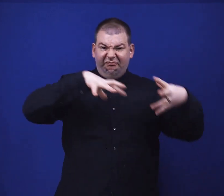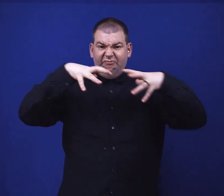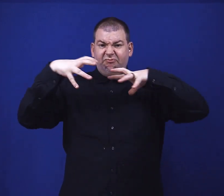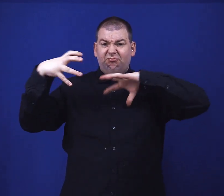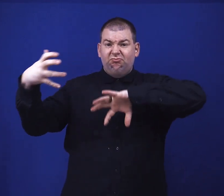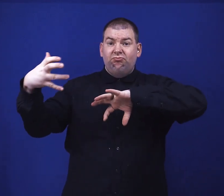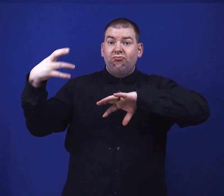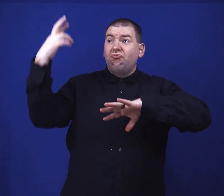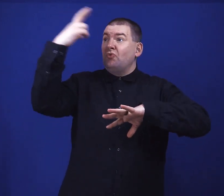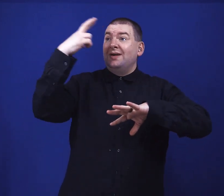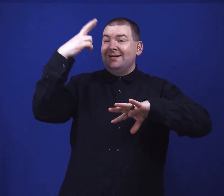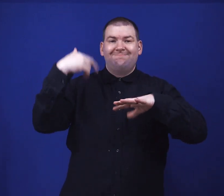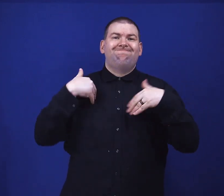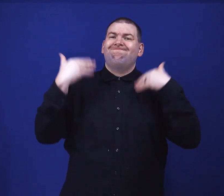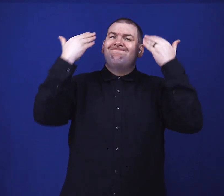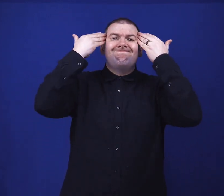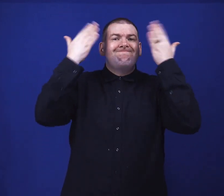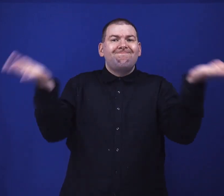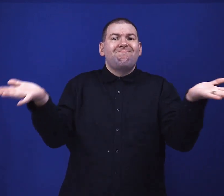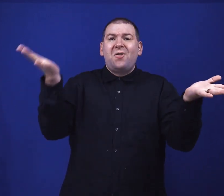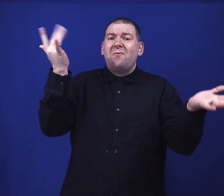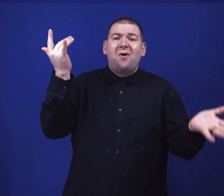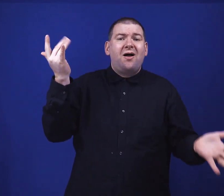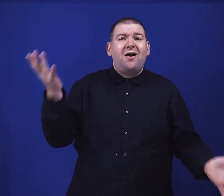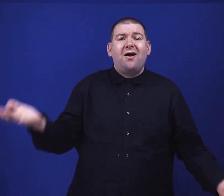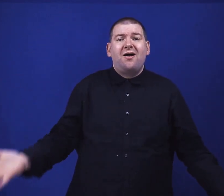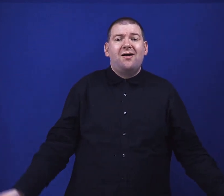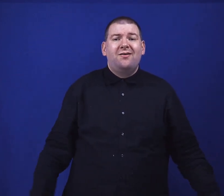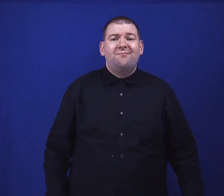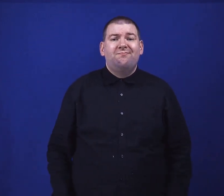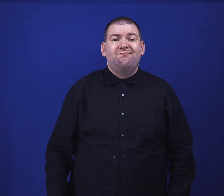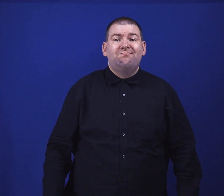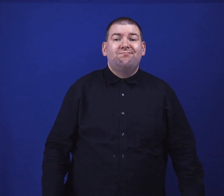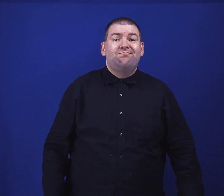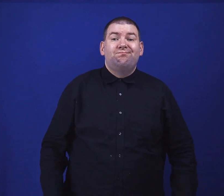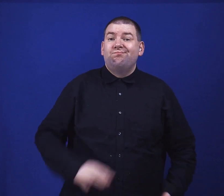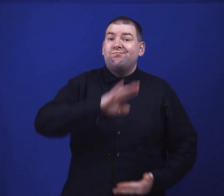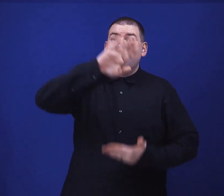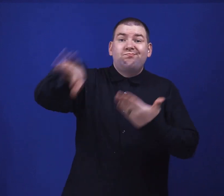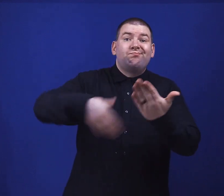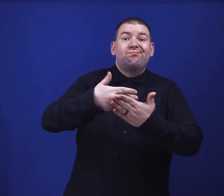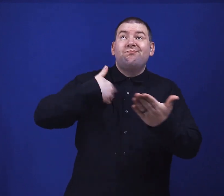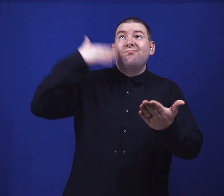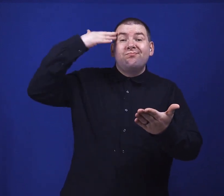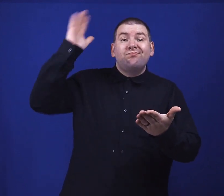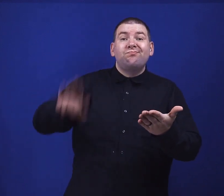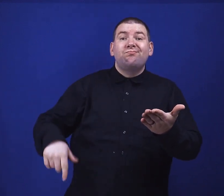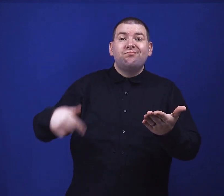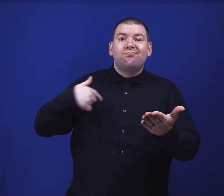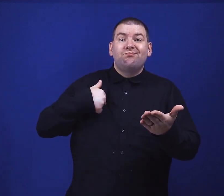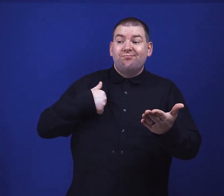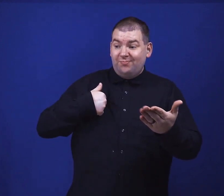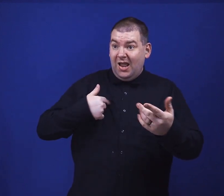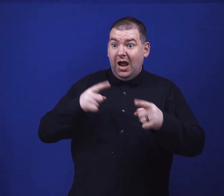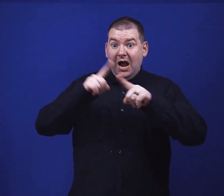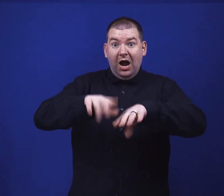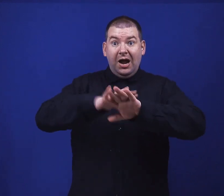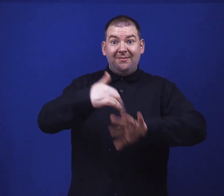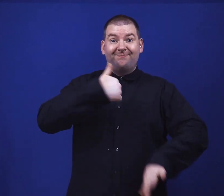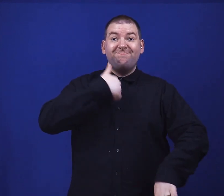way The reason for I don't know why All I know is